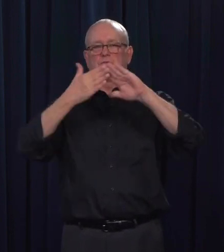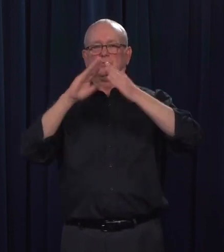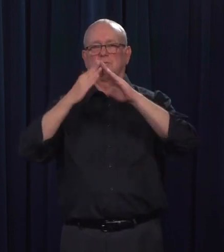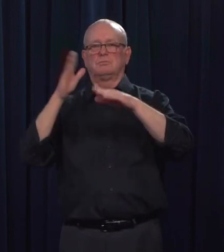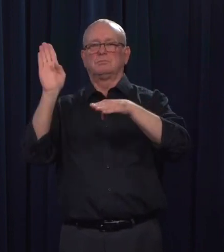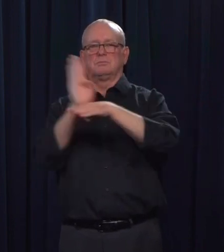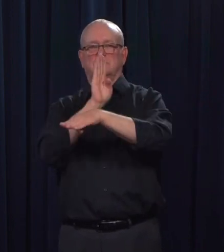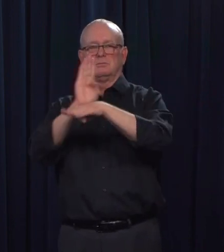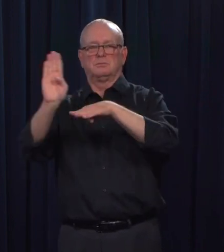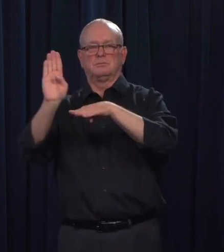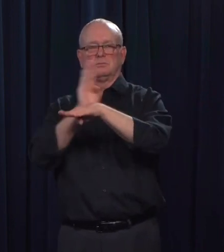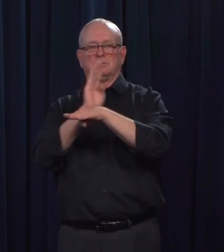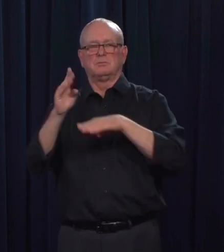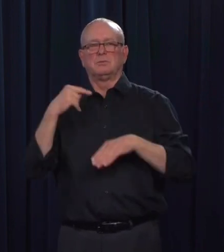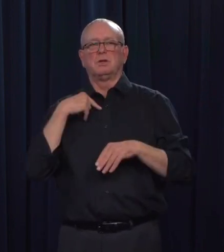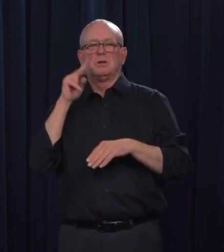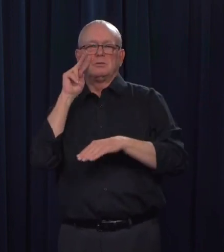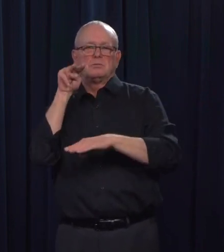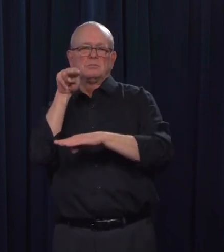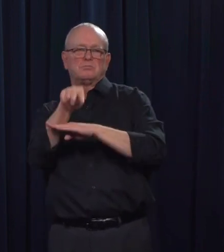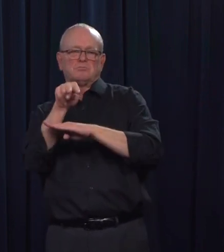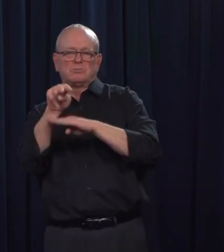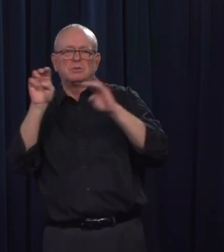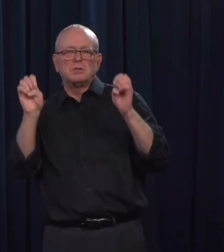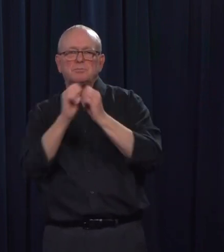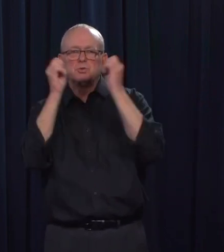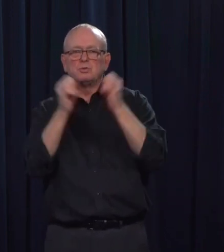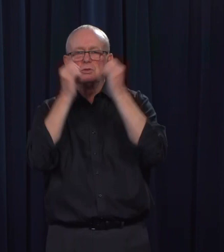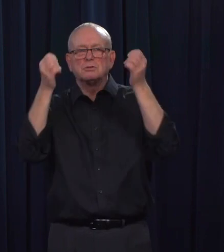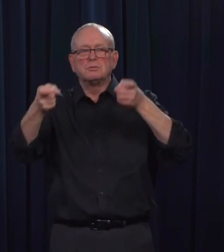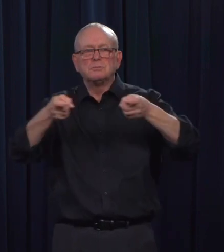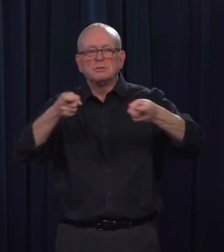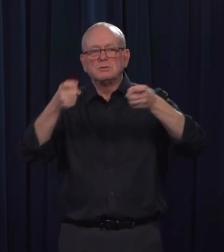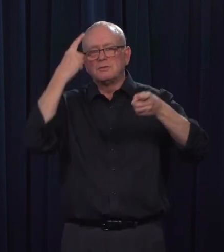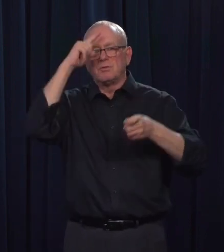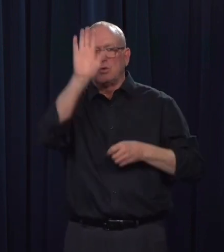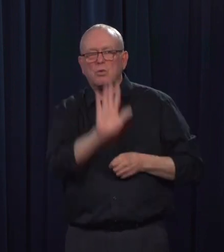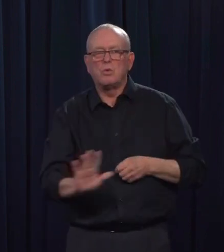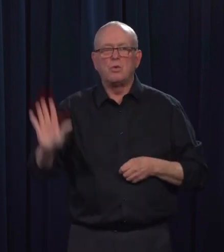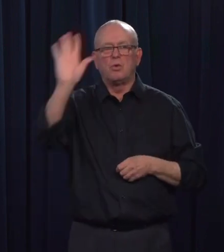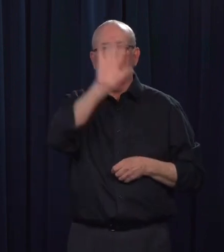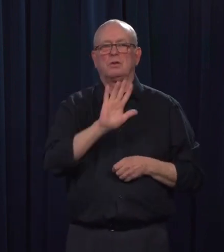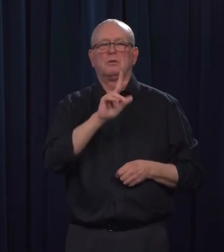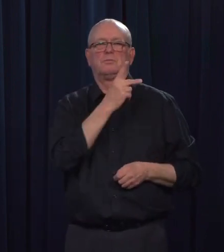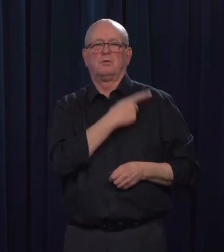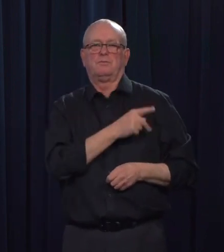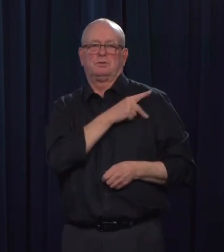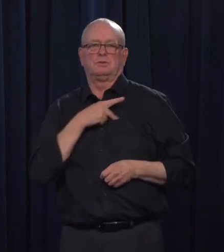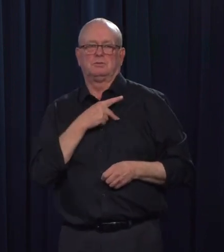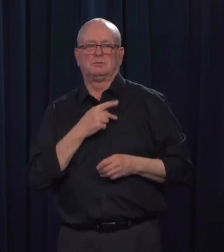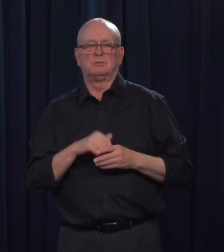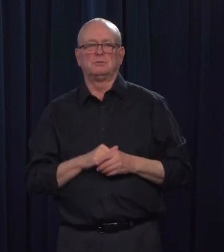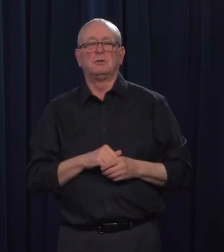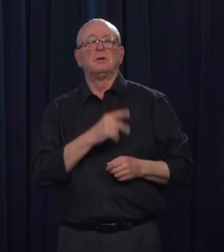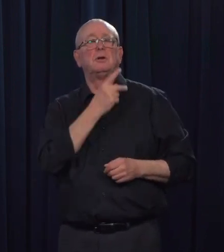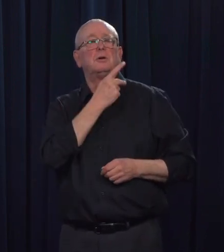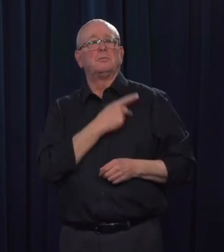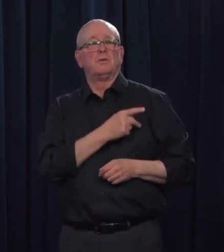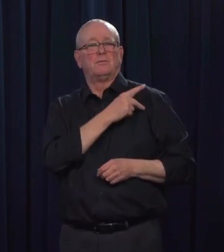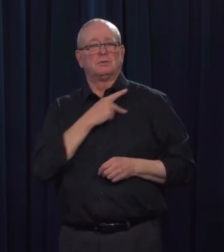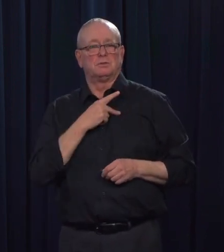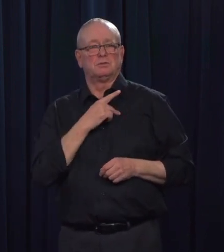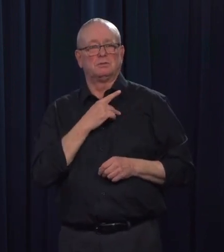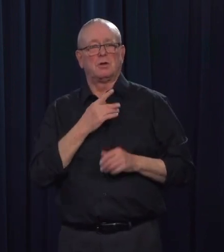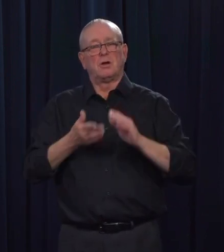Provincial Operations Centre. As you know, the Provincial Operations Centre is responsible for coordinating our overall